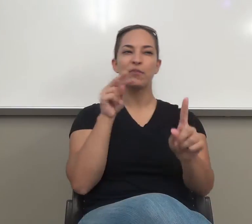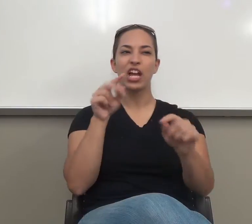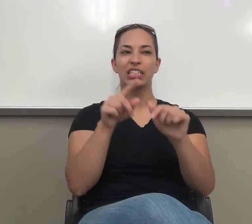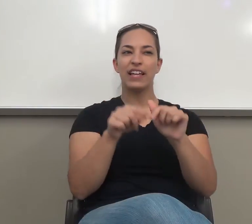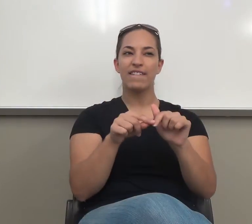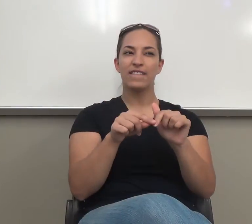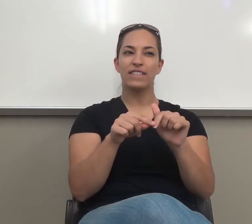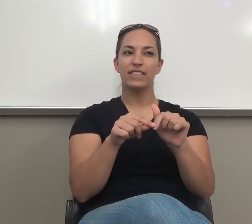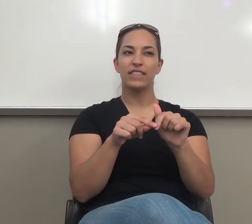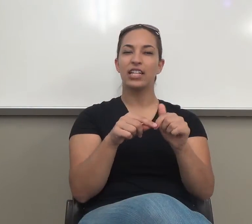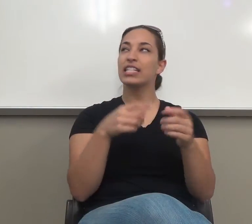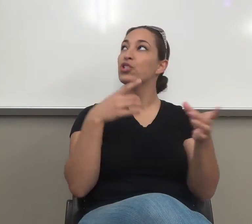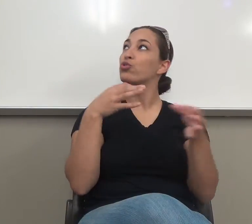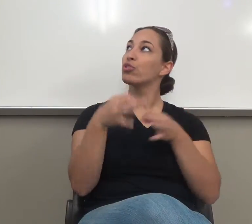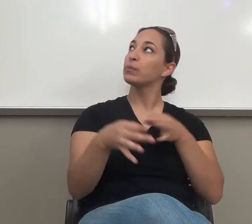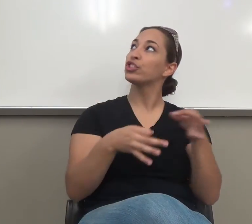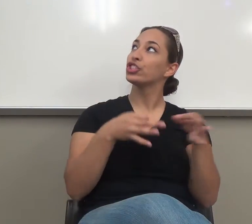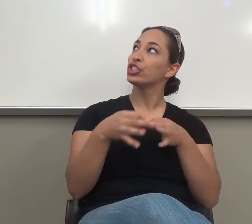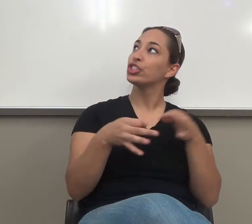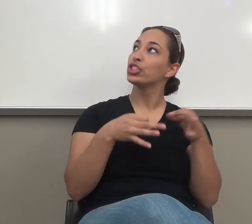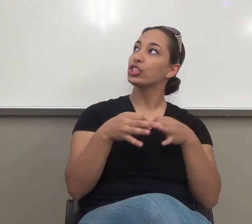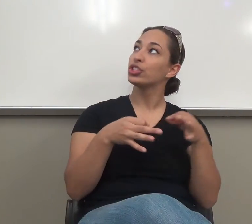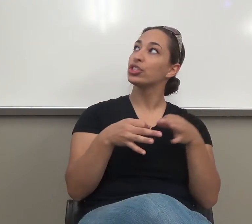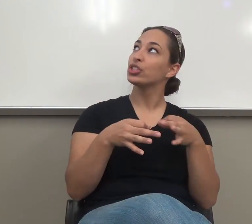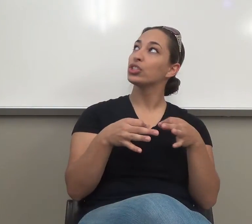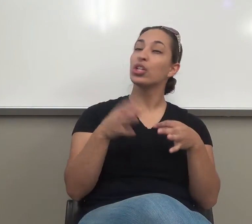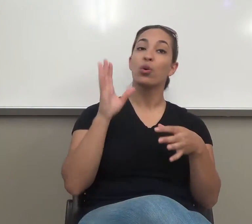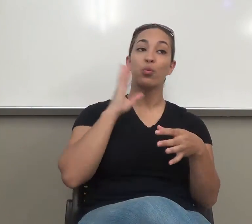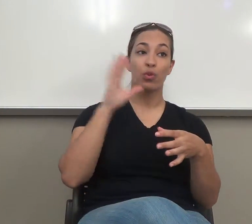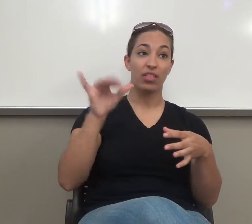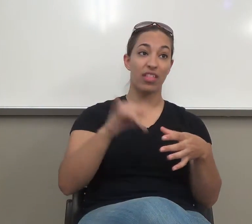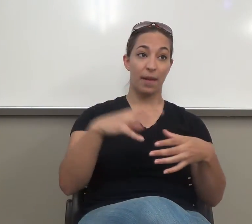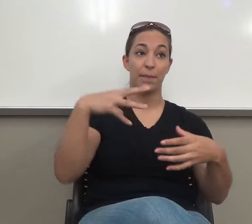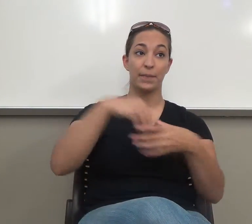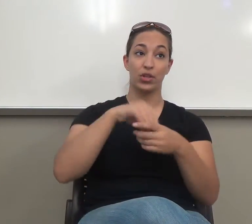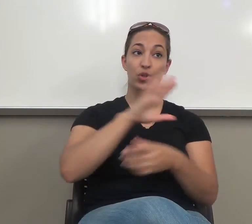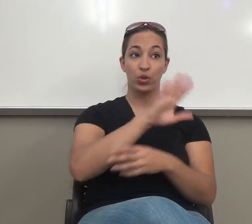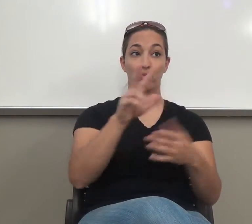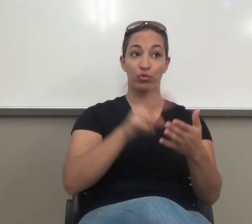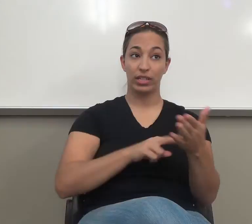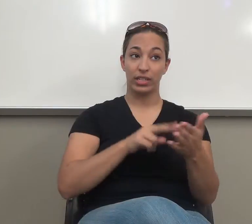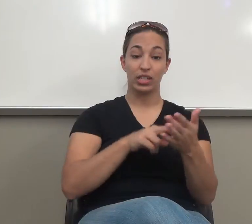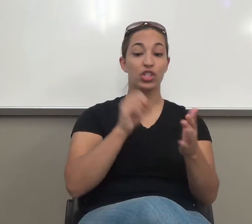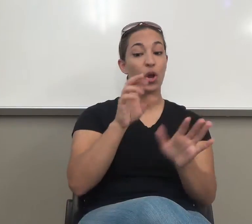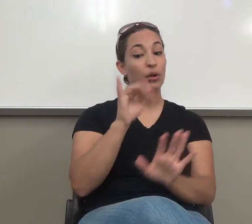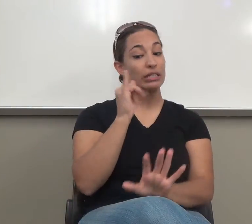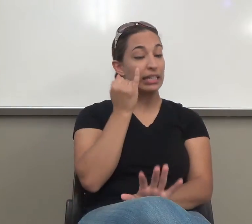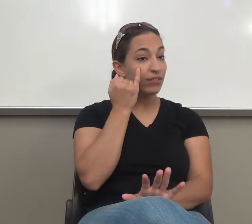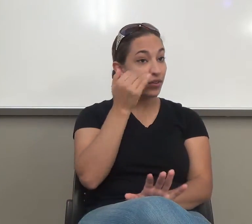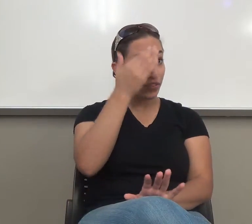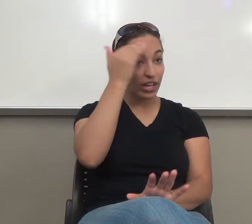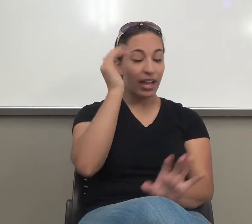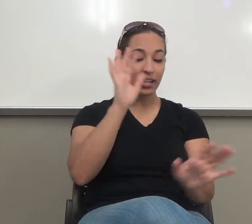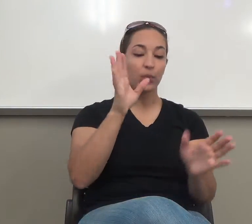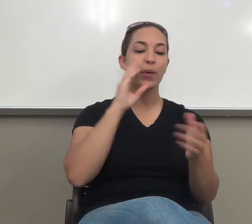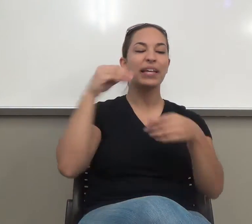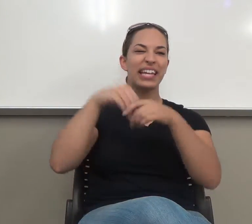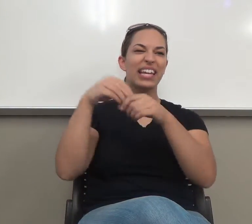reading. And I, in case you forget. So we're going to go over these now. And giving this to you real quick,